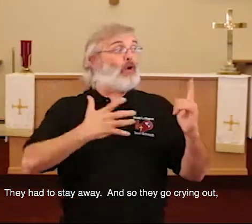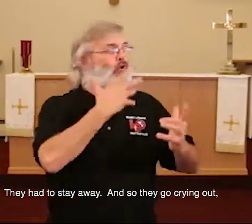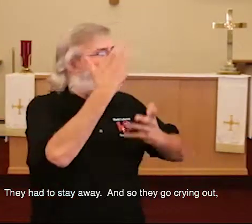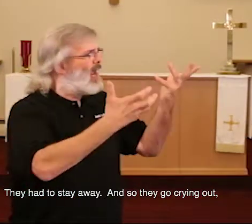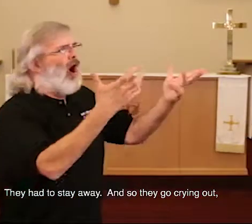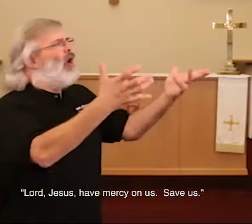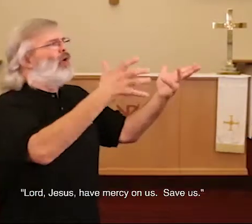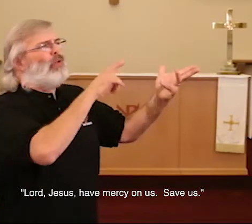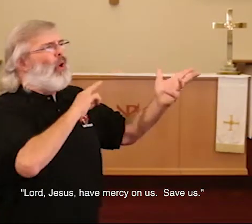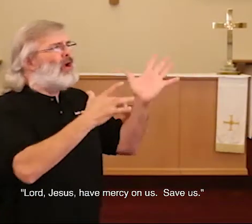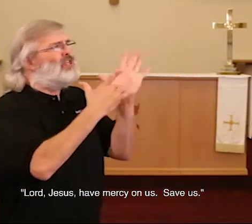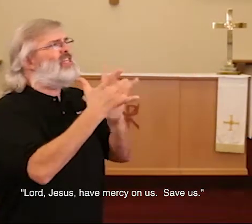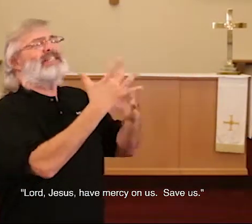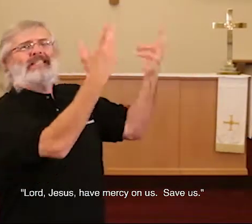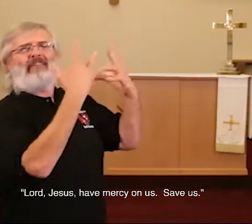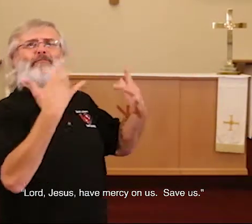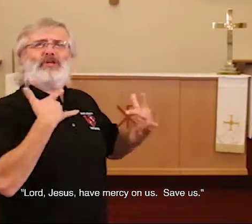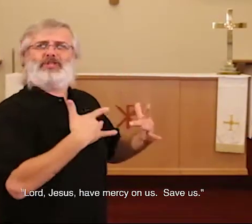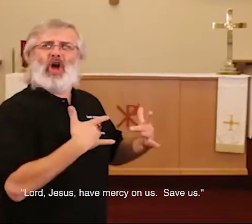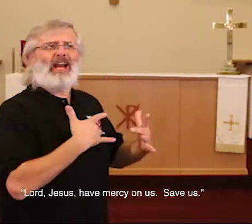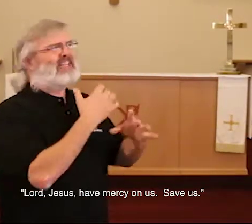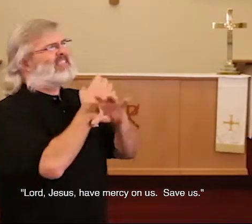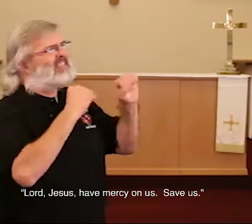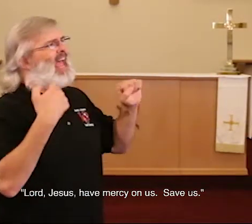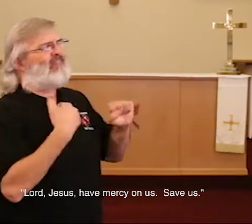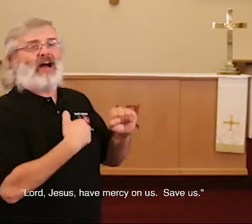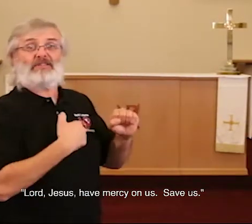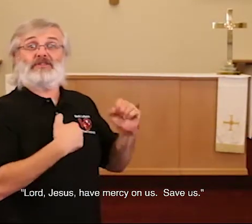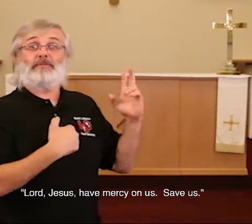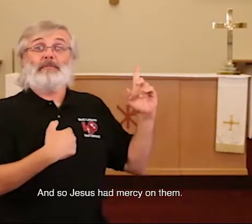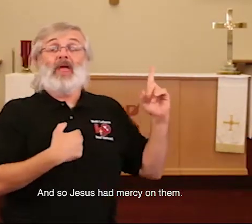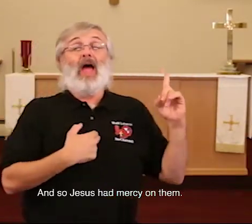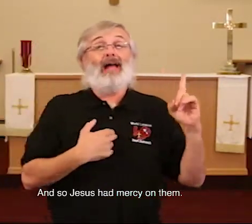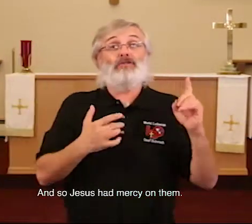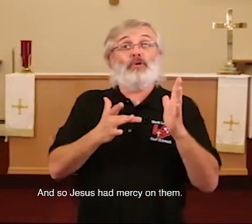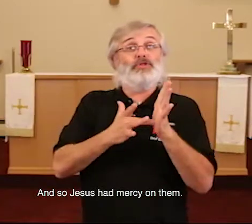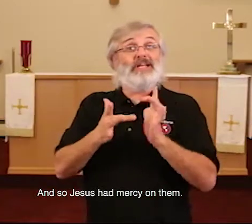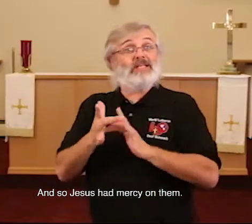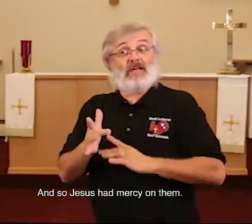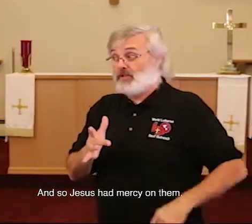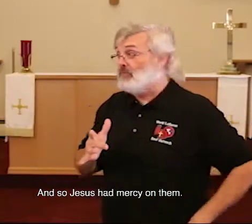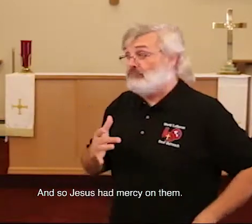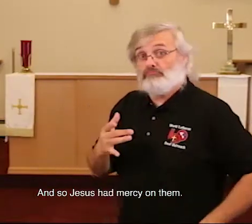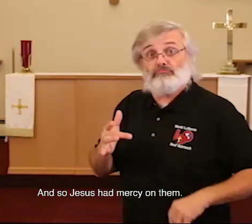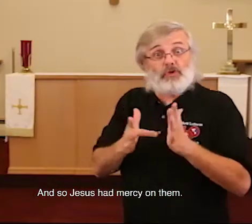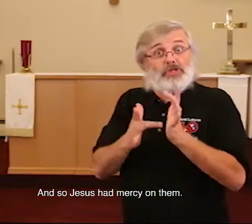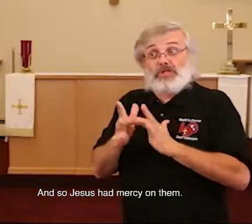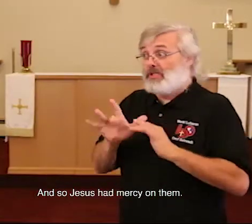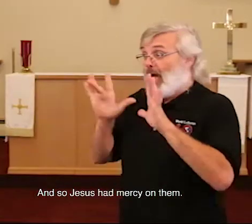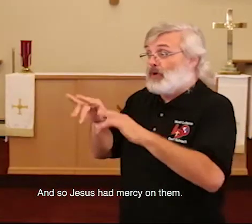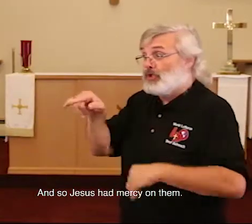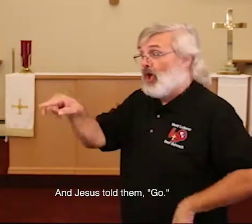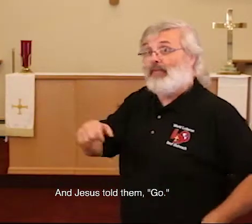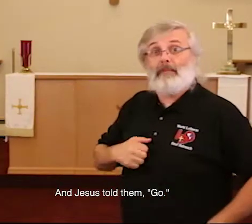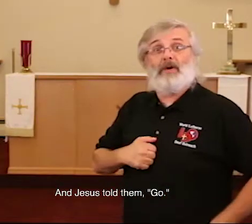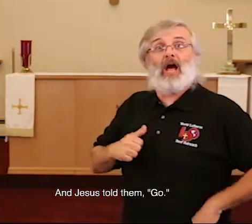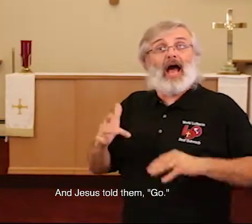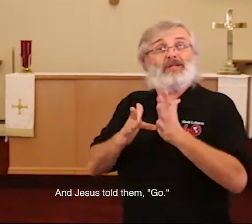were crying out, Lord, Jesus, have mercy on us, save us. And so Jesus, Jesus put mercy on them, and